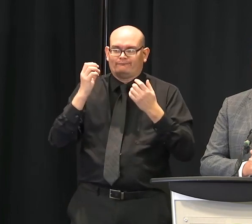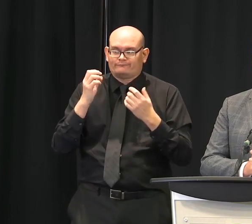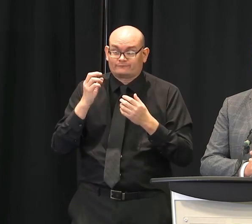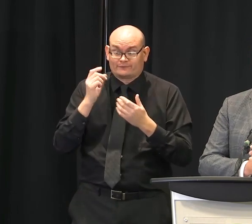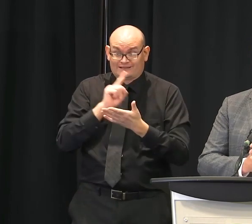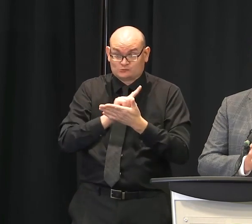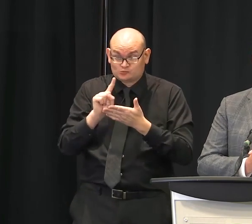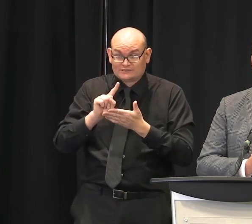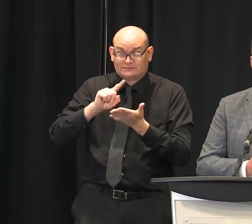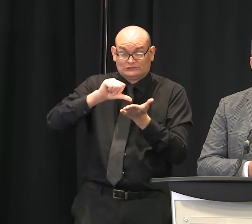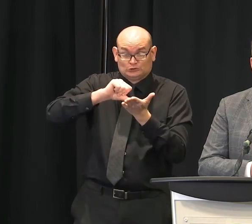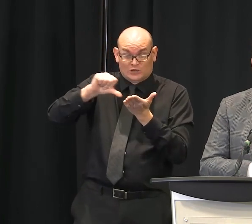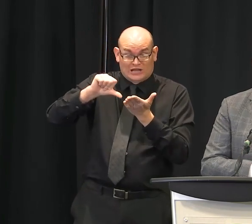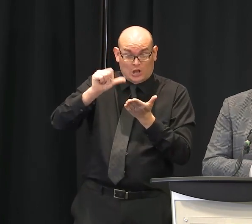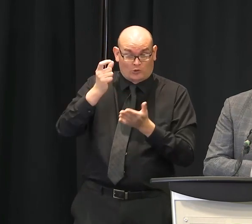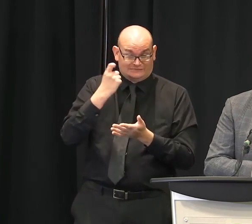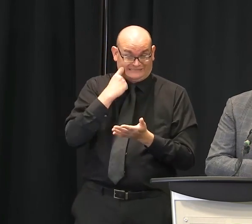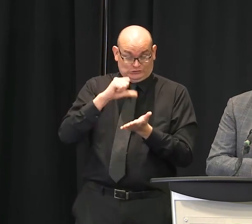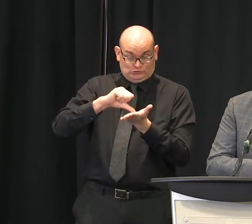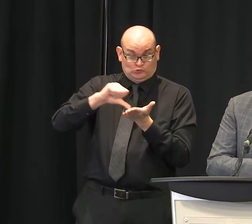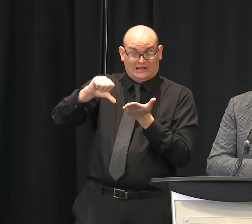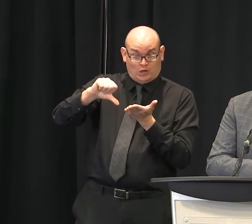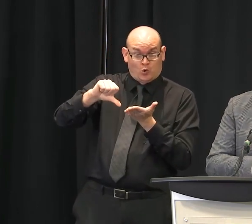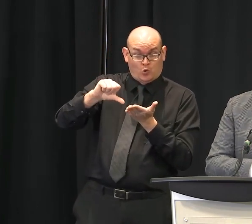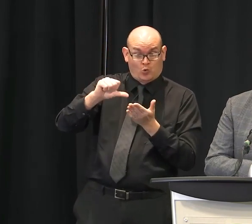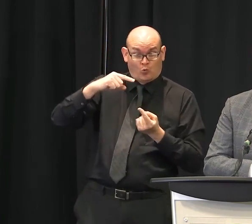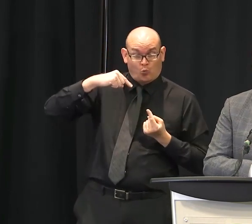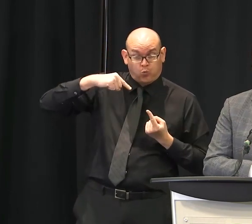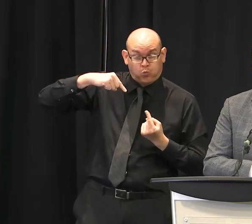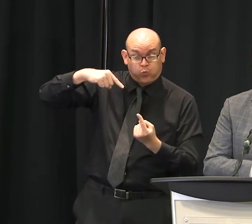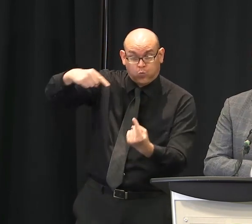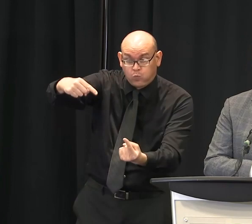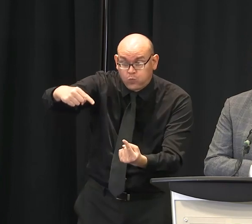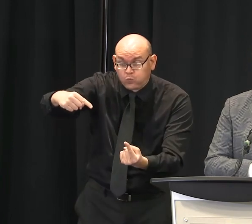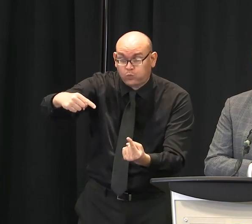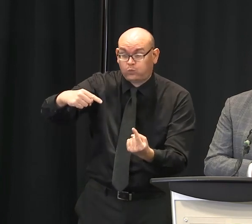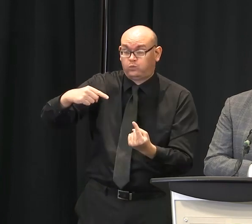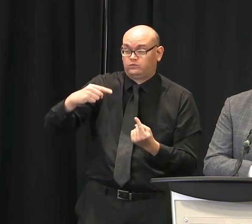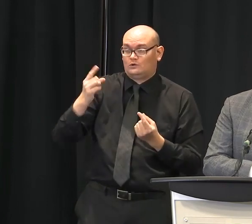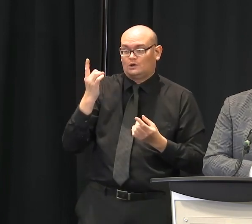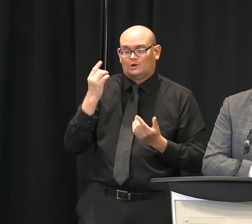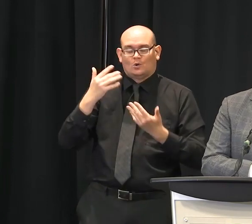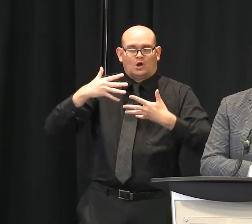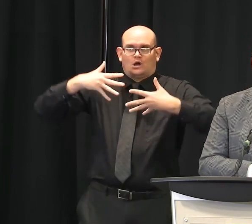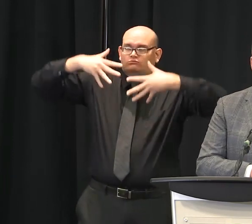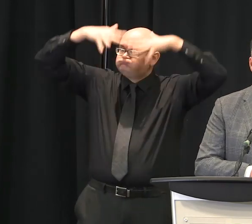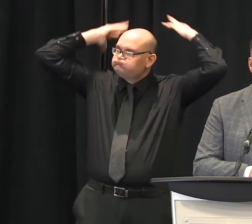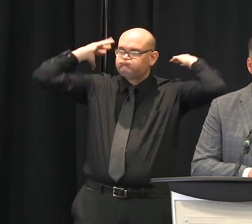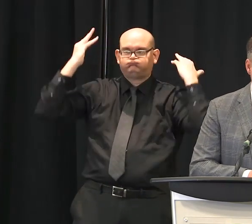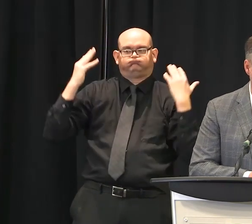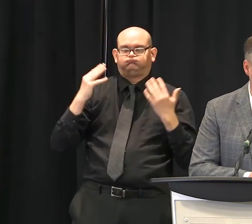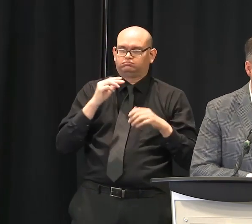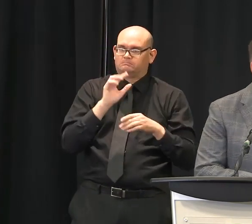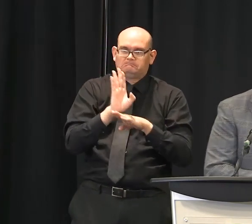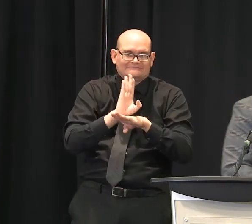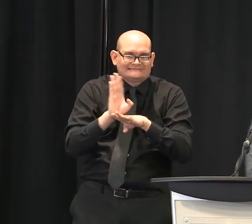the last several weeks. And fortunately, we've had a little bit of break in that weather. So, with that, that is all I have to report today.